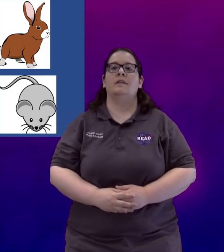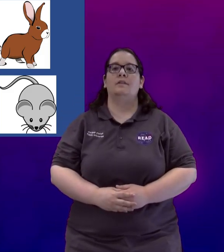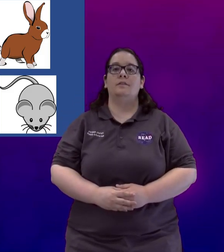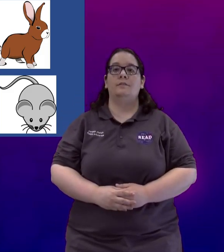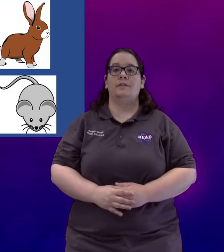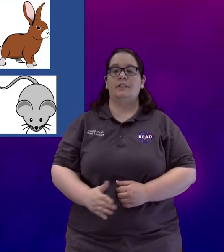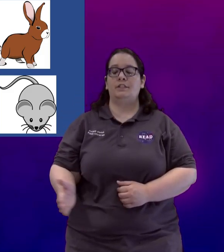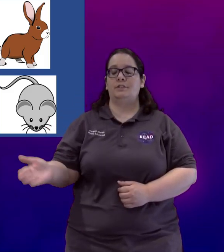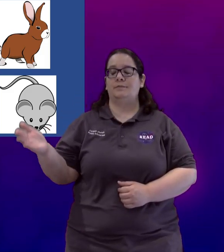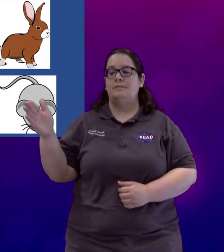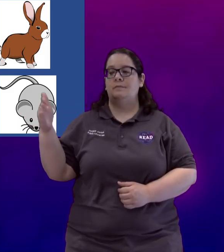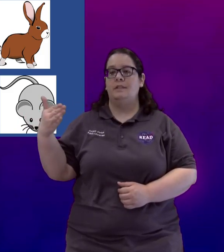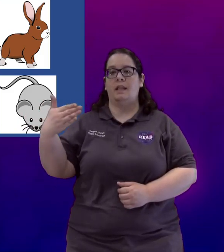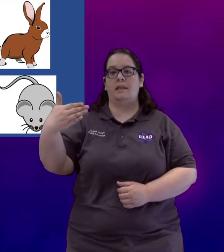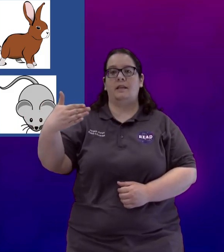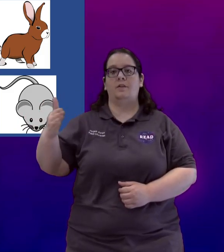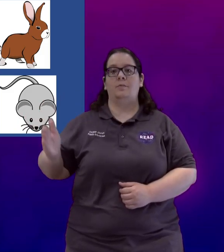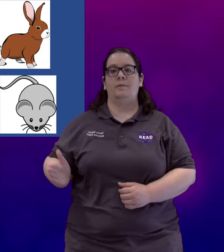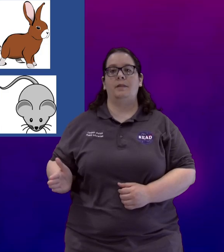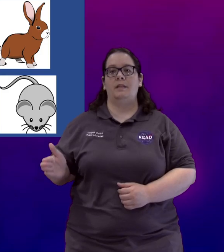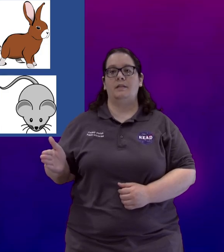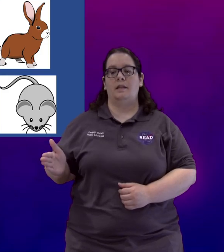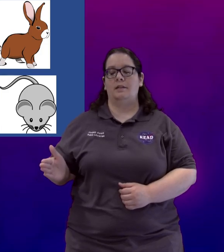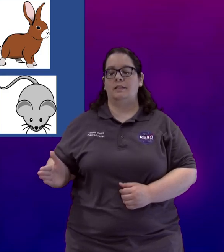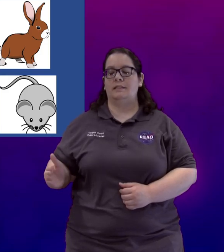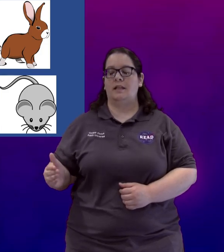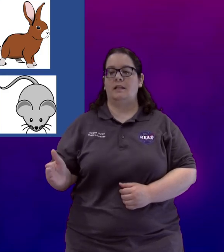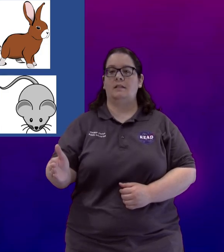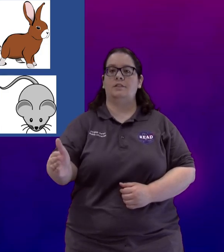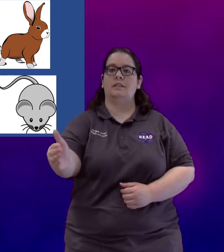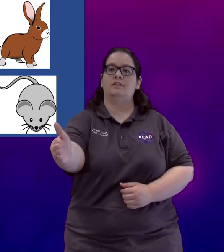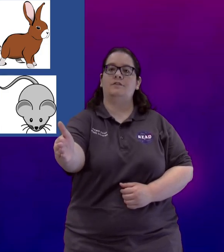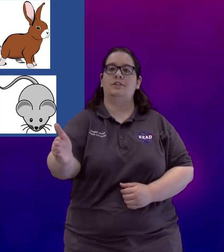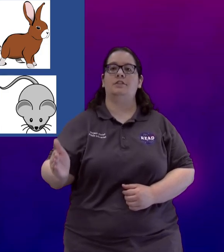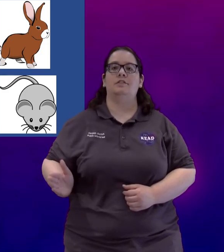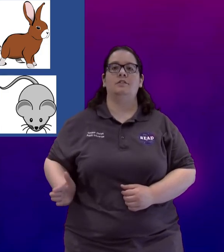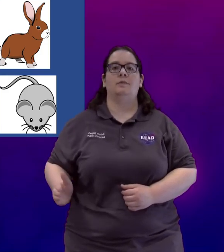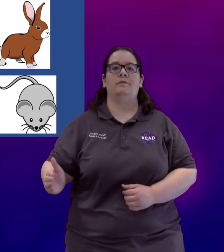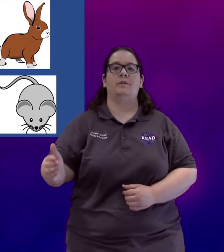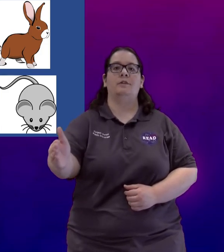For a fish take that open bead lay it on its side and just let your fish swim forward.